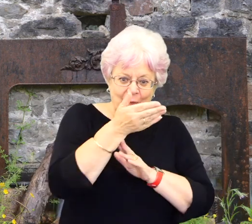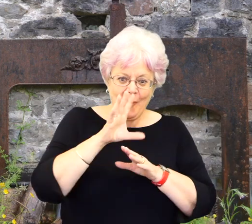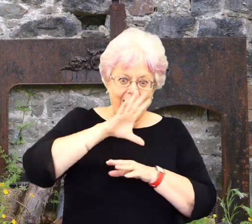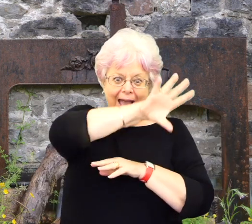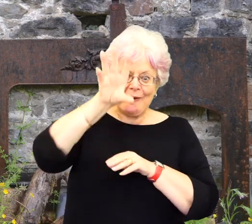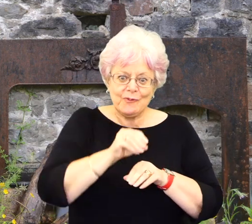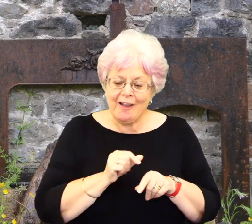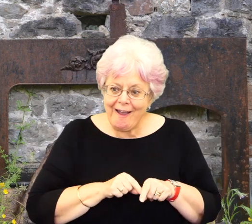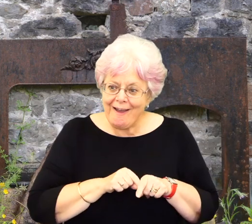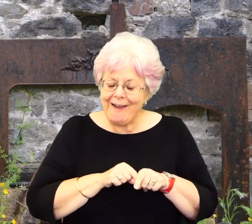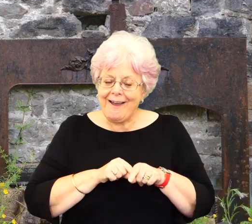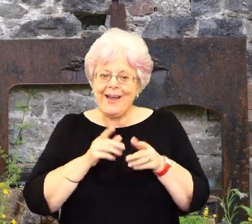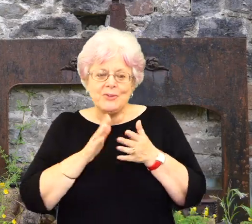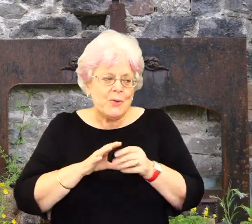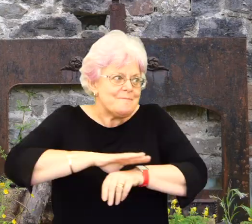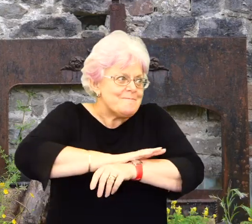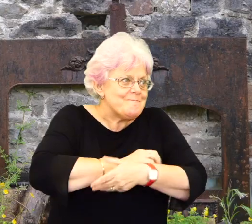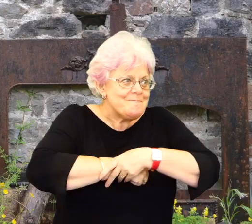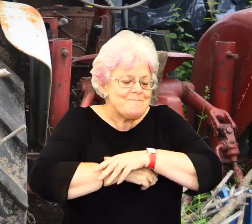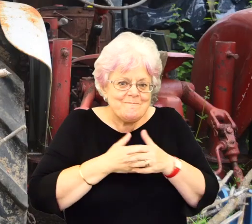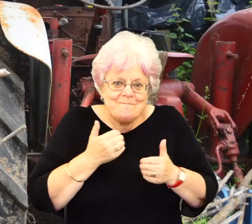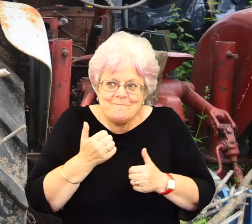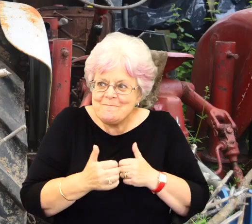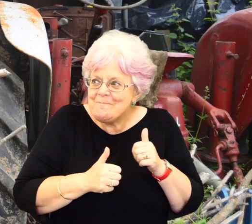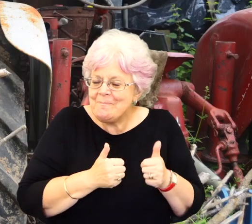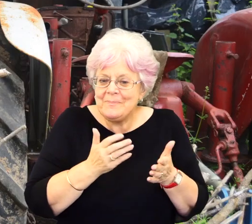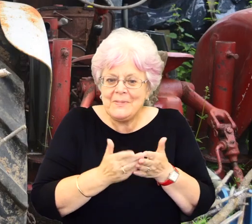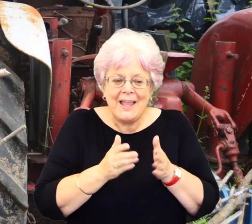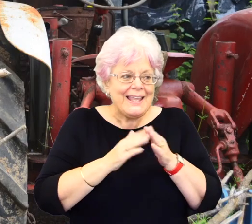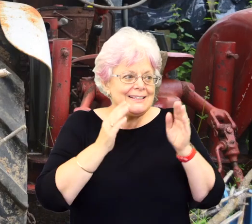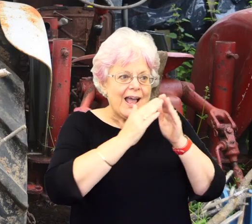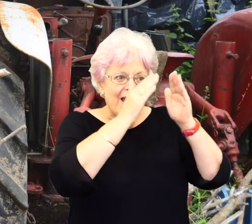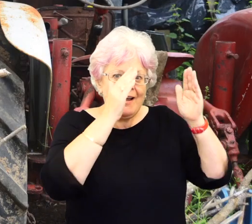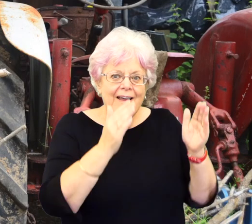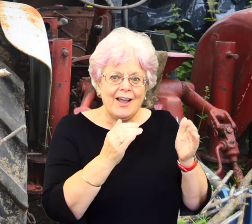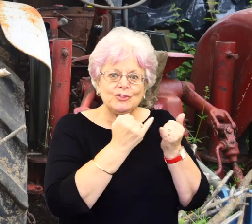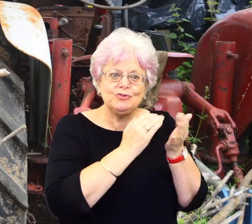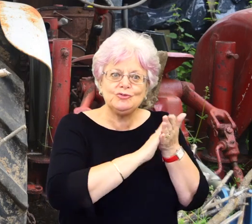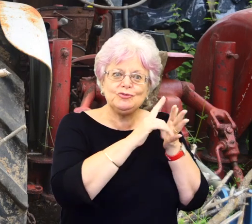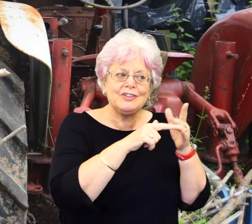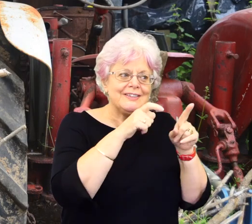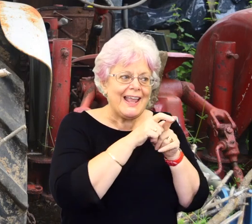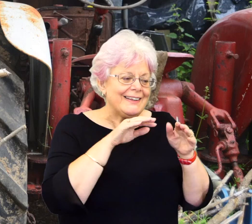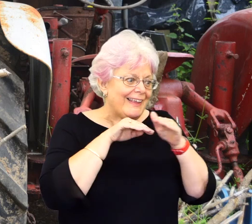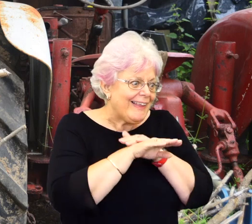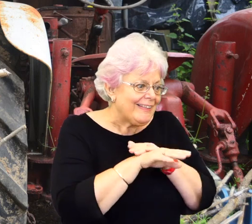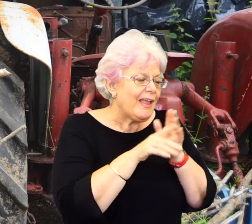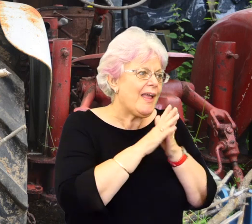And then my father had all these collections of stuff he would get. And in the outbuildings we had mattresses stacked from furniture.